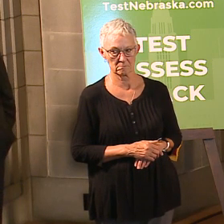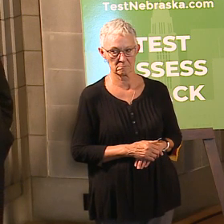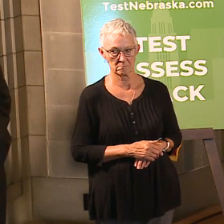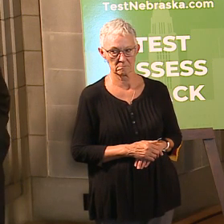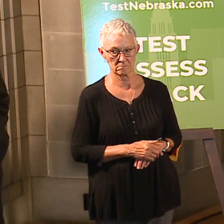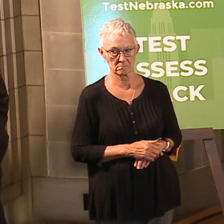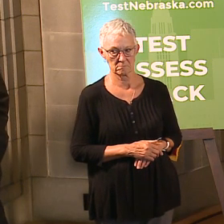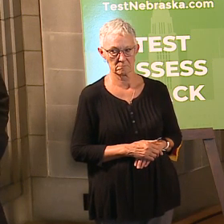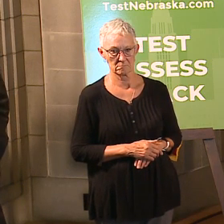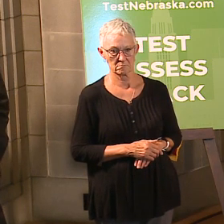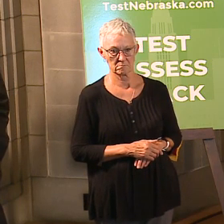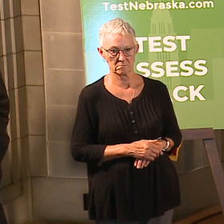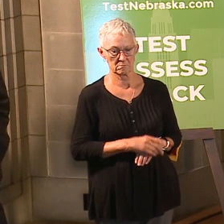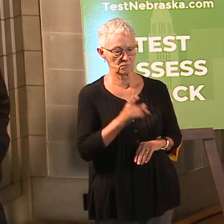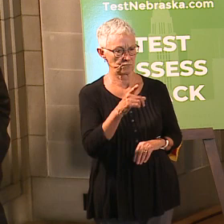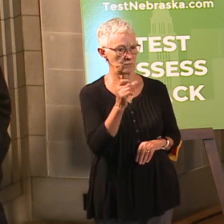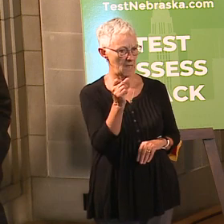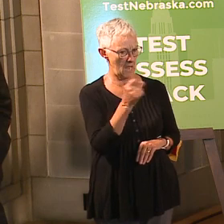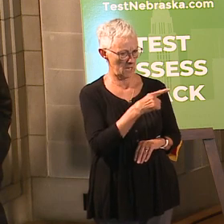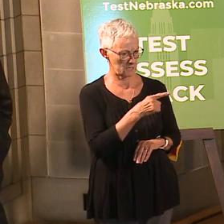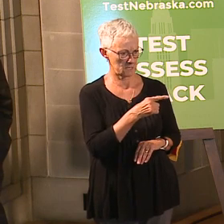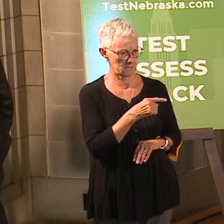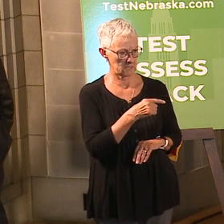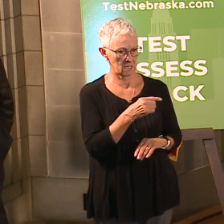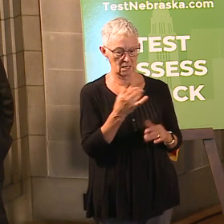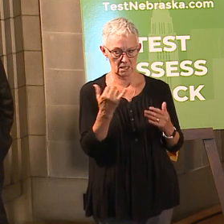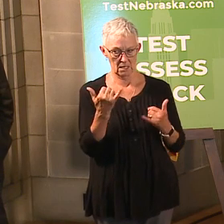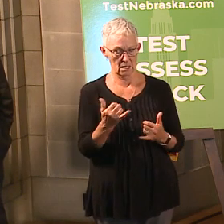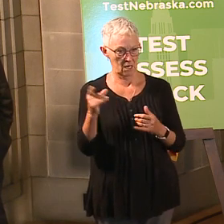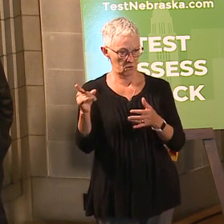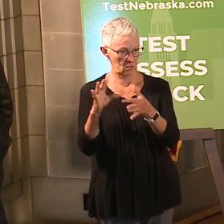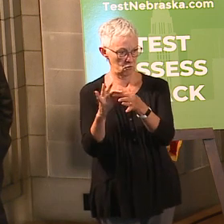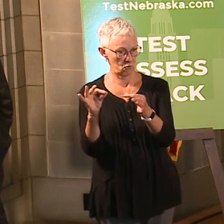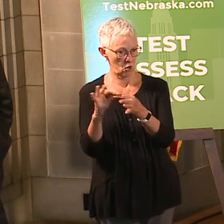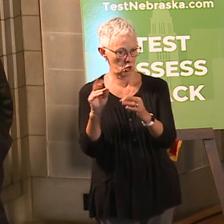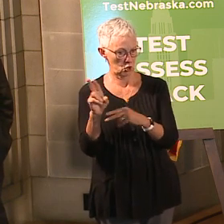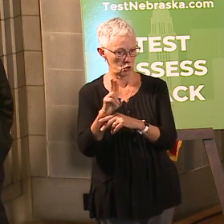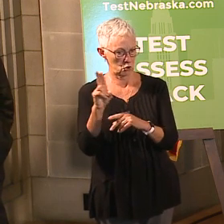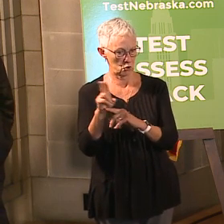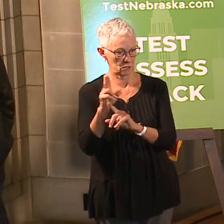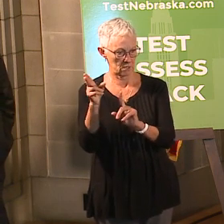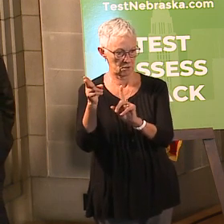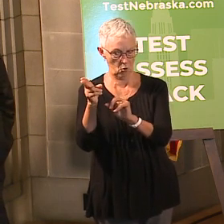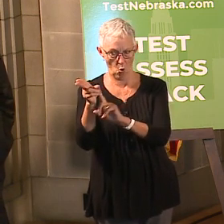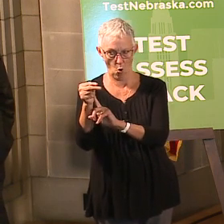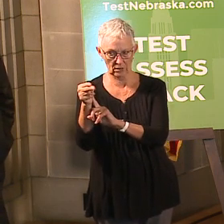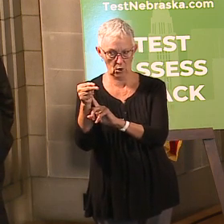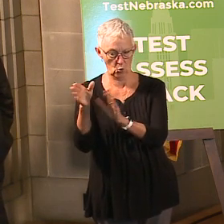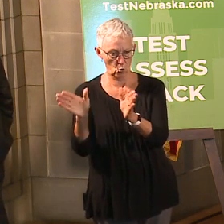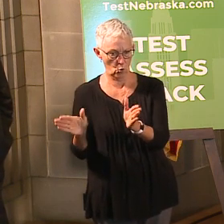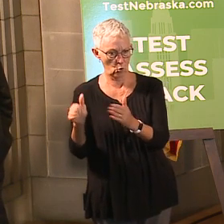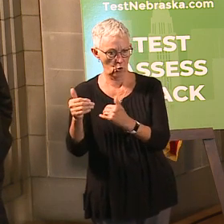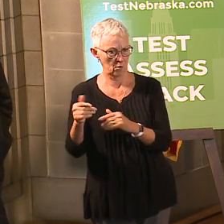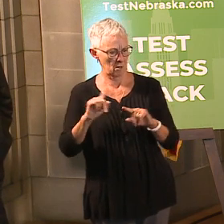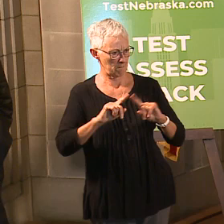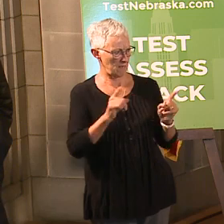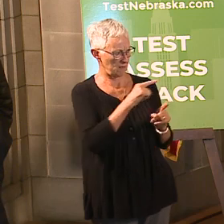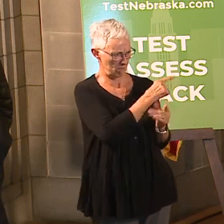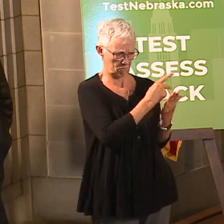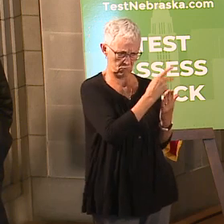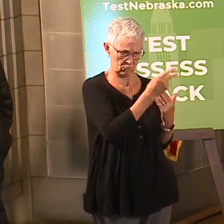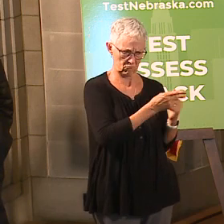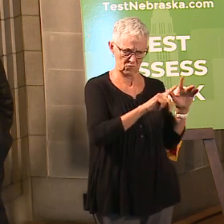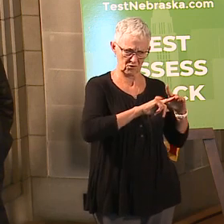at one time? But of course, that's kind of a problem at the moment because there's got students there. and